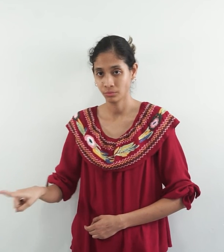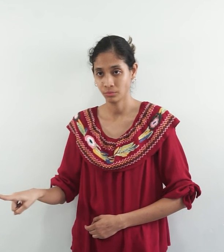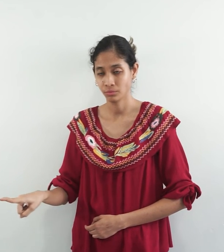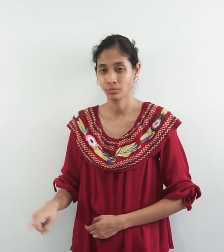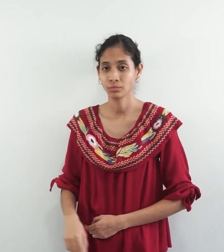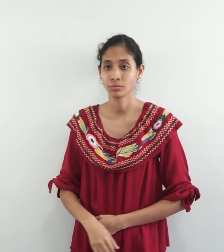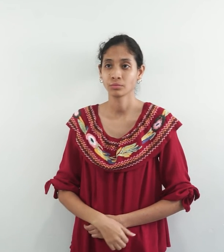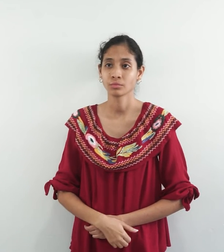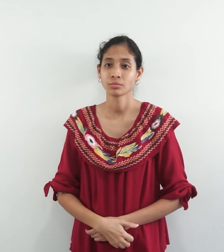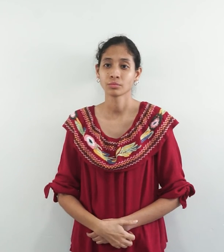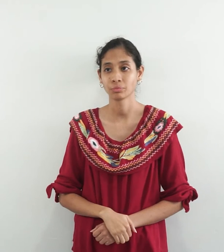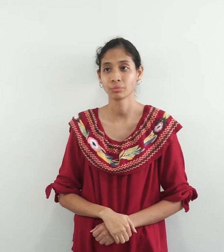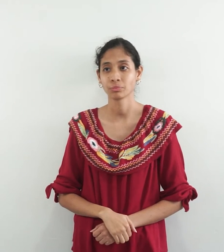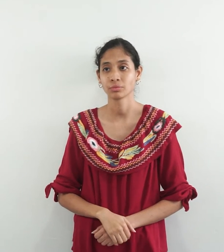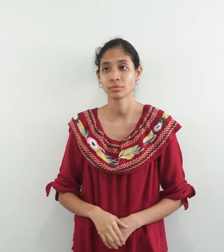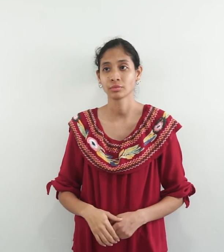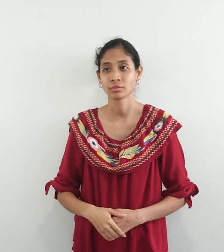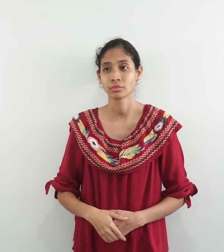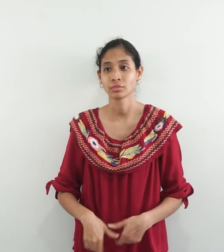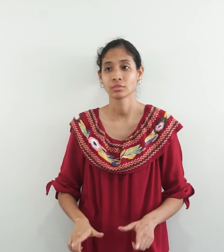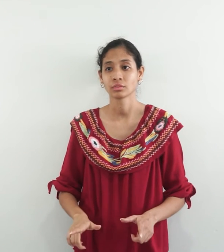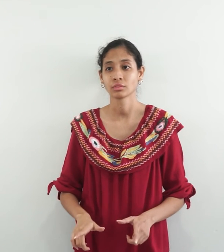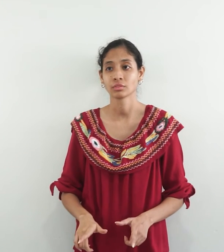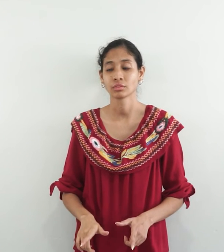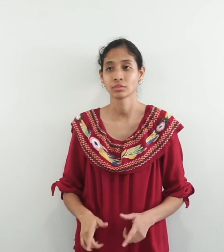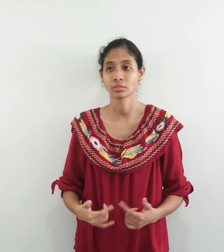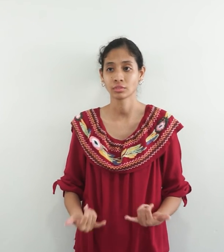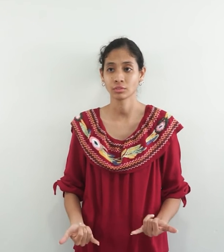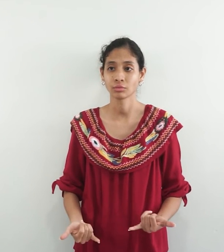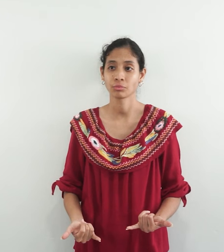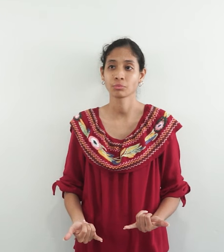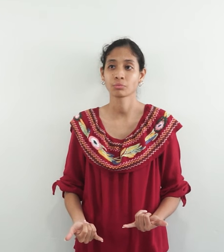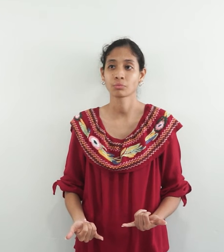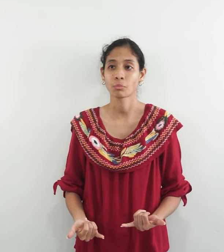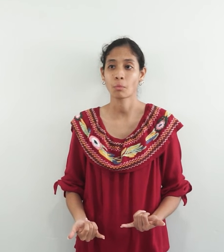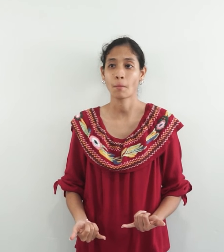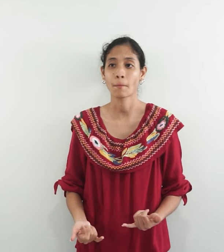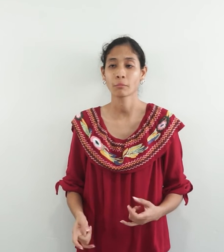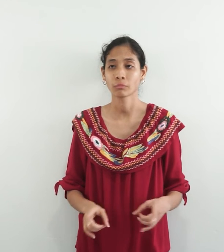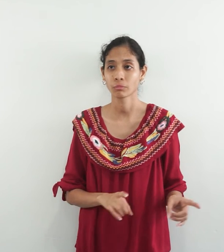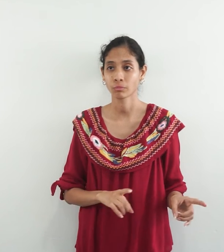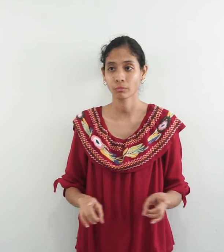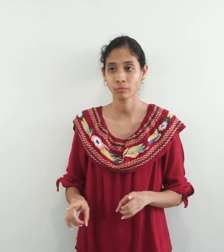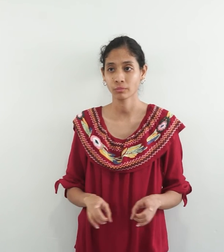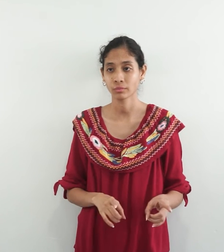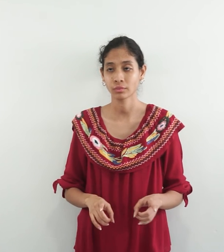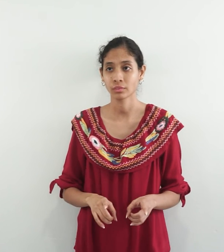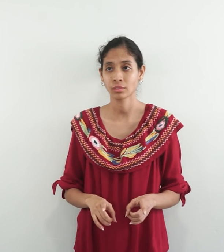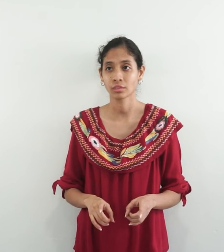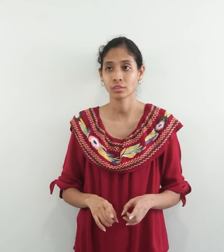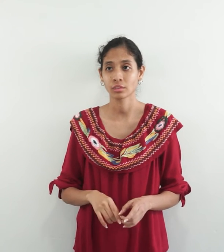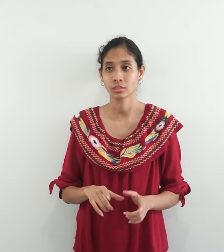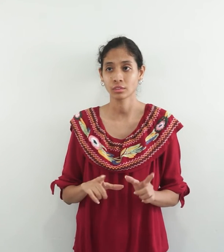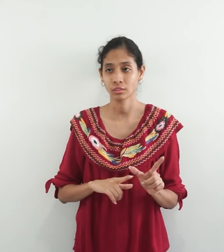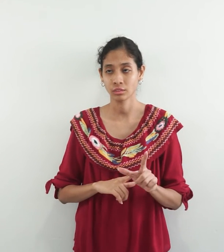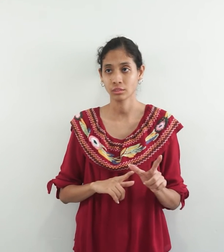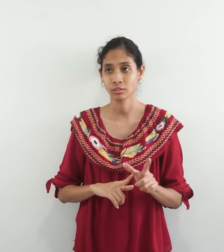Now we're going to do letters V through to